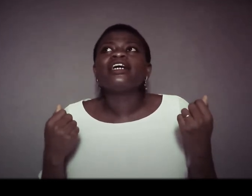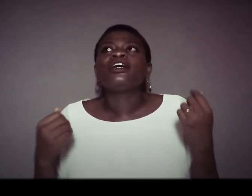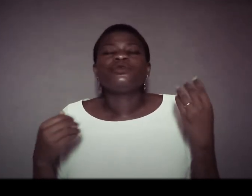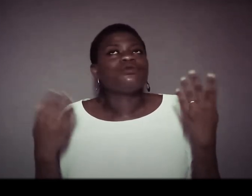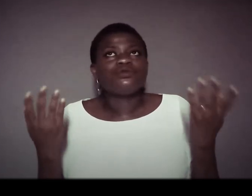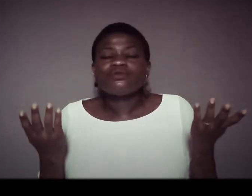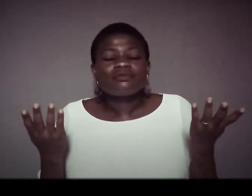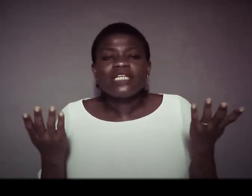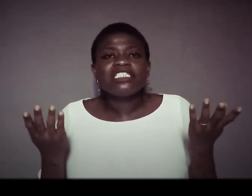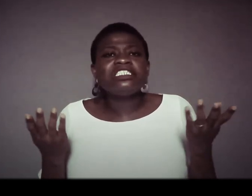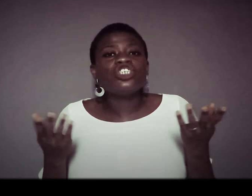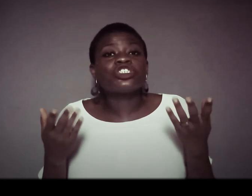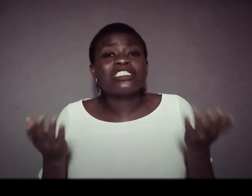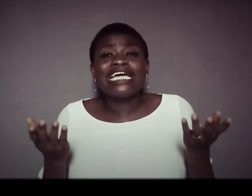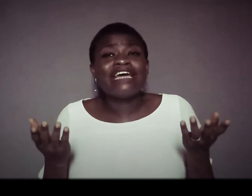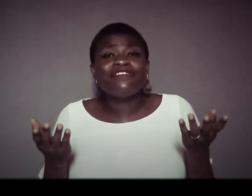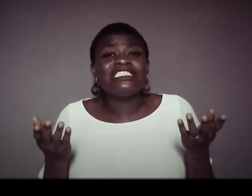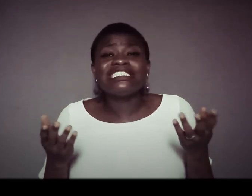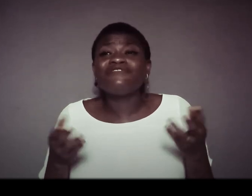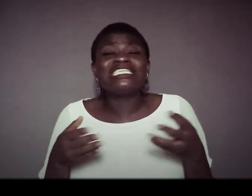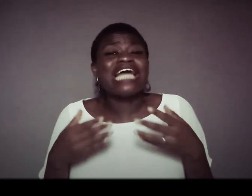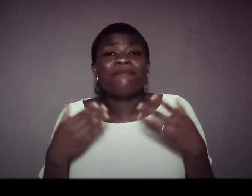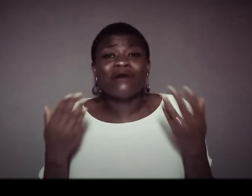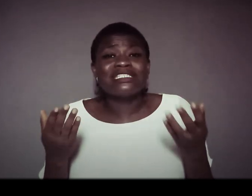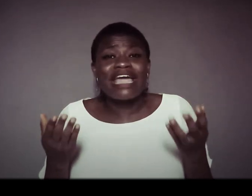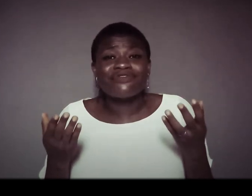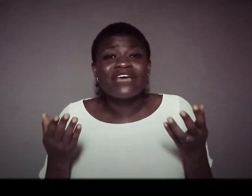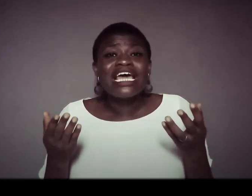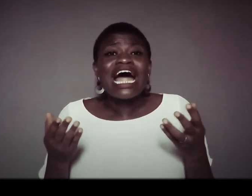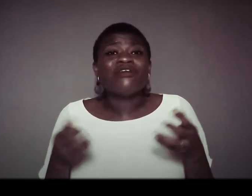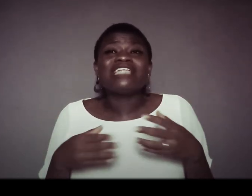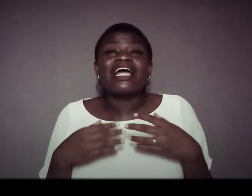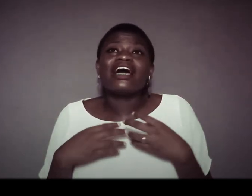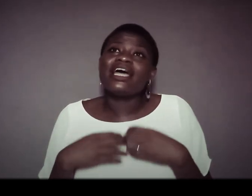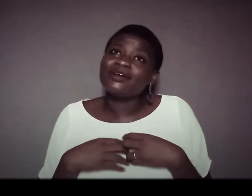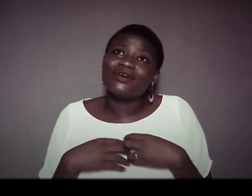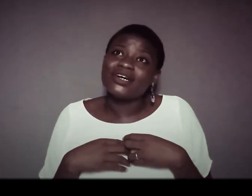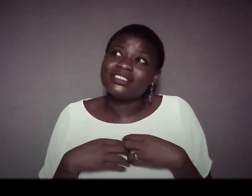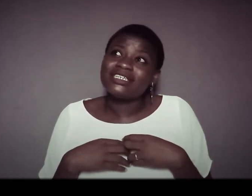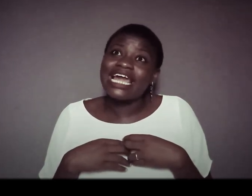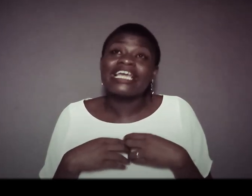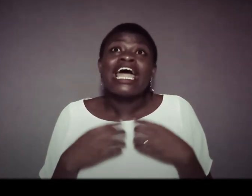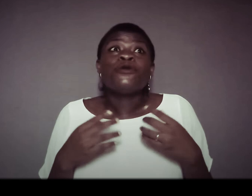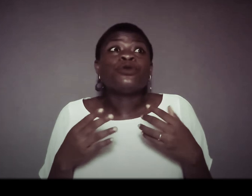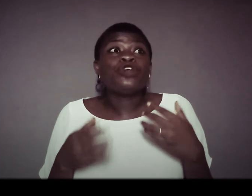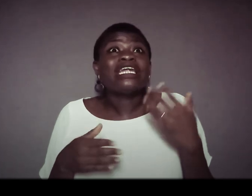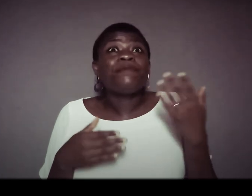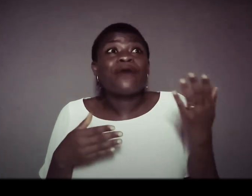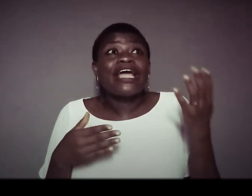she just costed everything if you see the amount said i was like hell god like the other people i